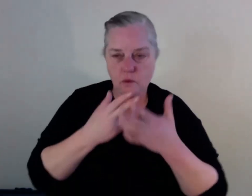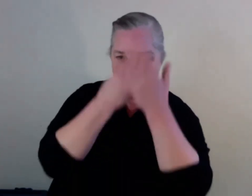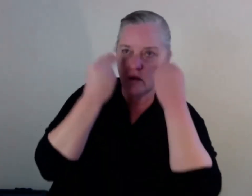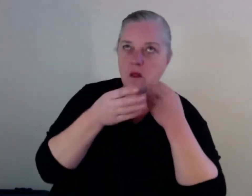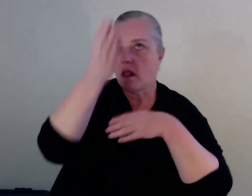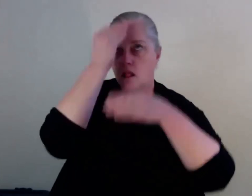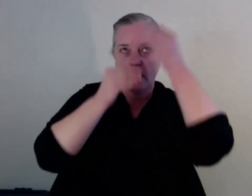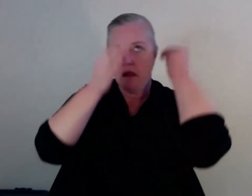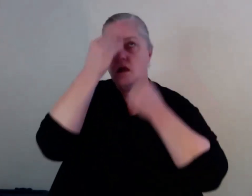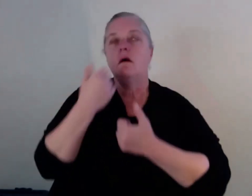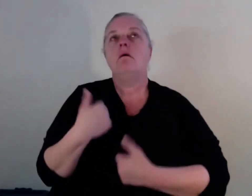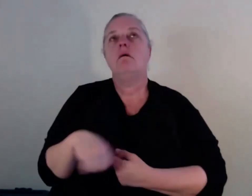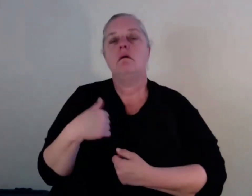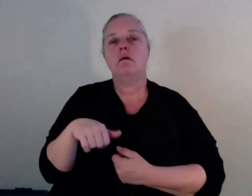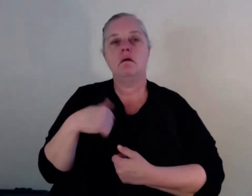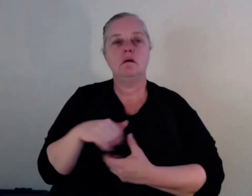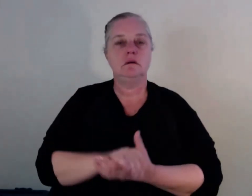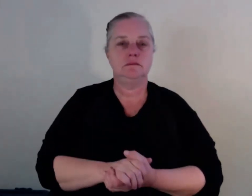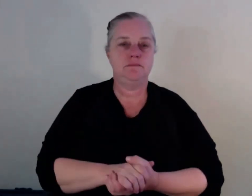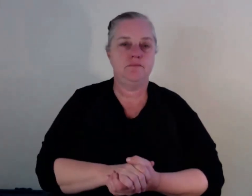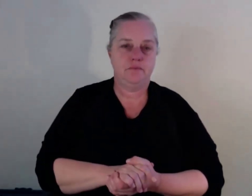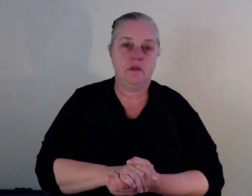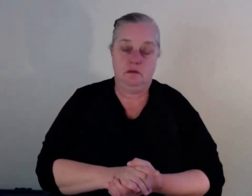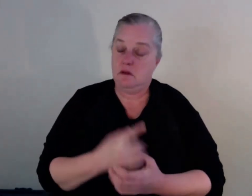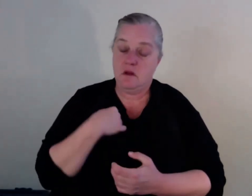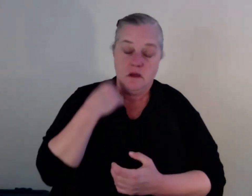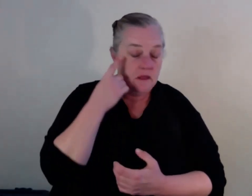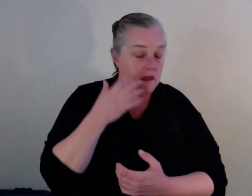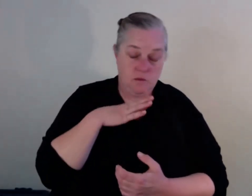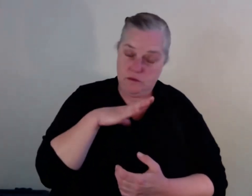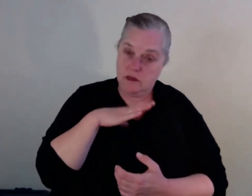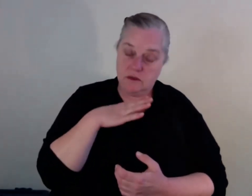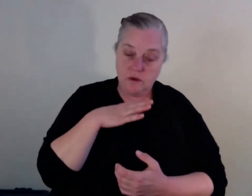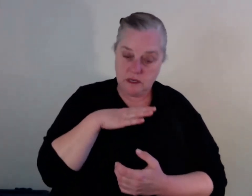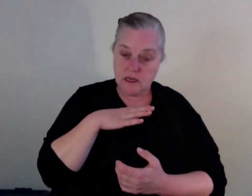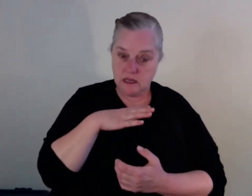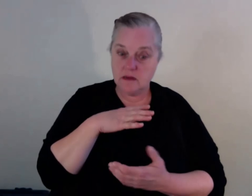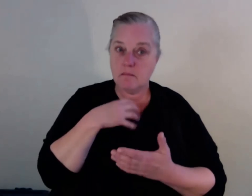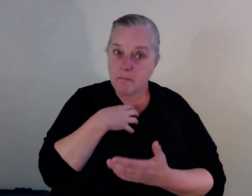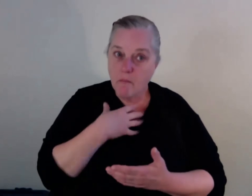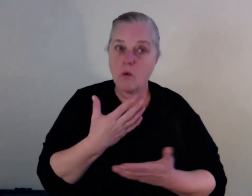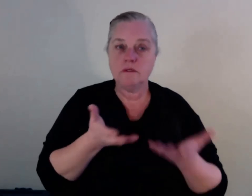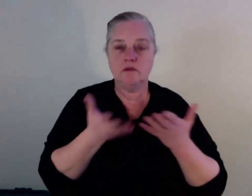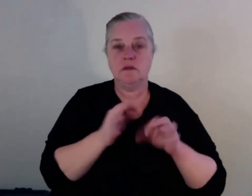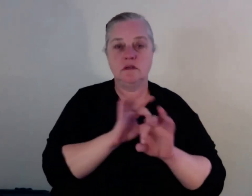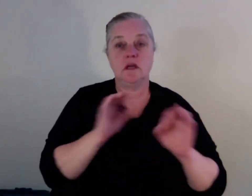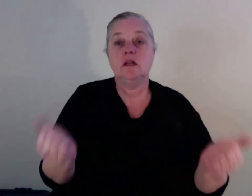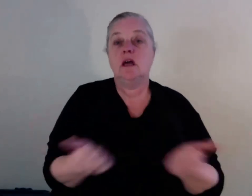Campaign for more services around. There are not enough detoxes and rehab facilities. Funding is really, really sort of lacking in